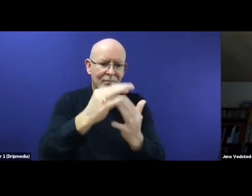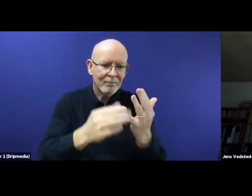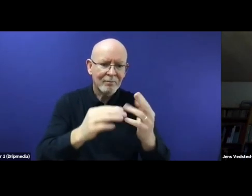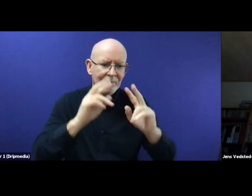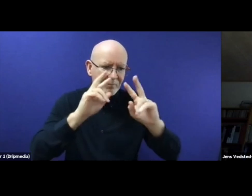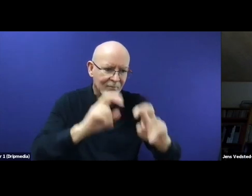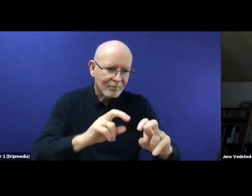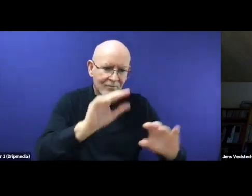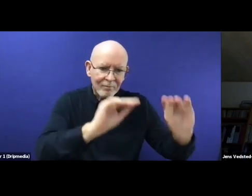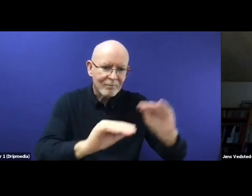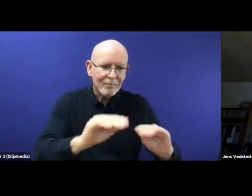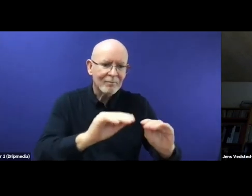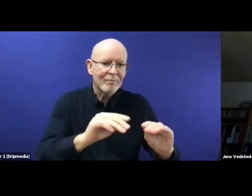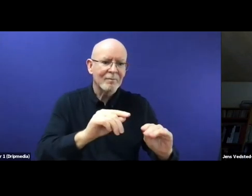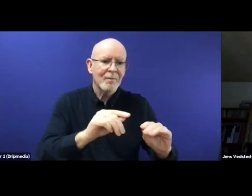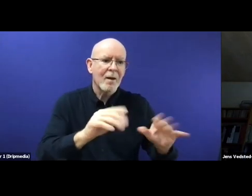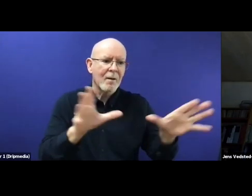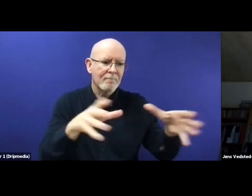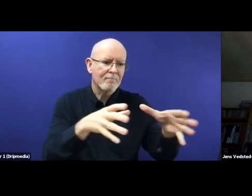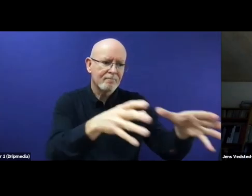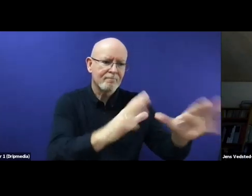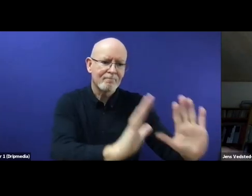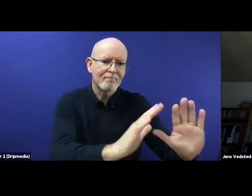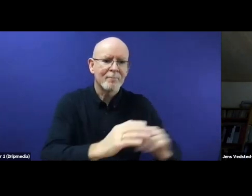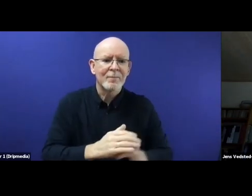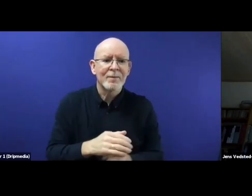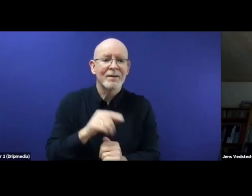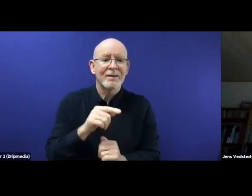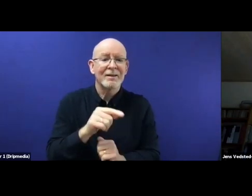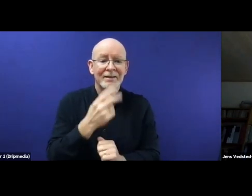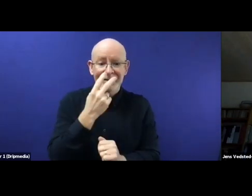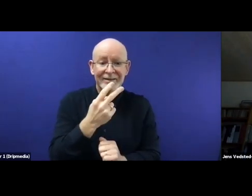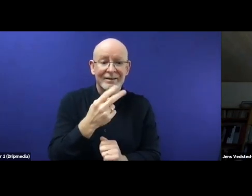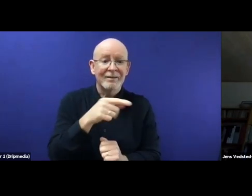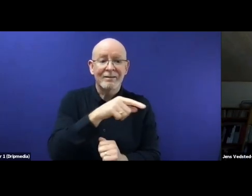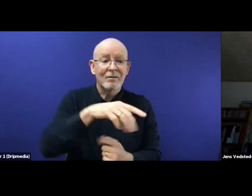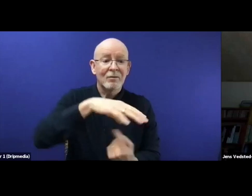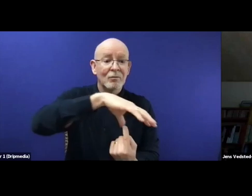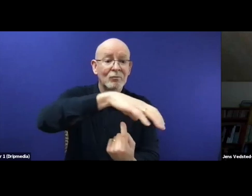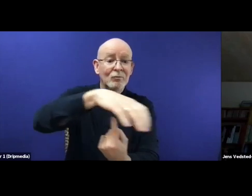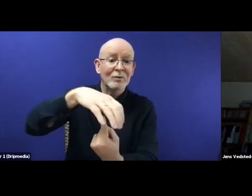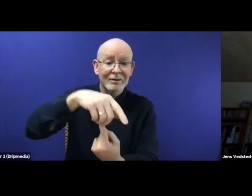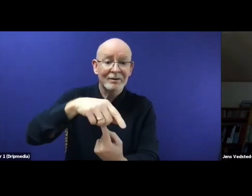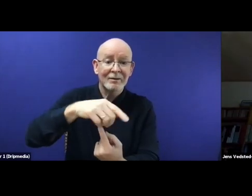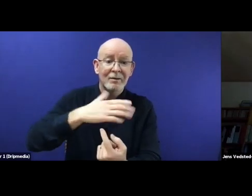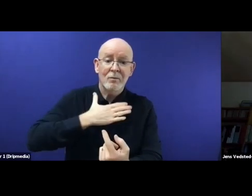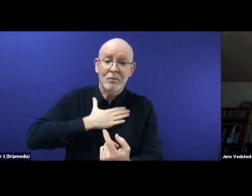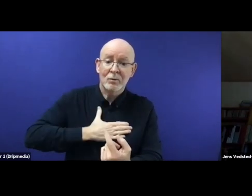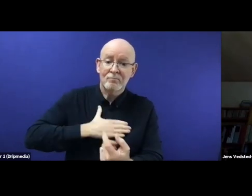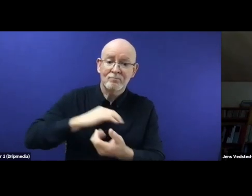Greece, Italy and Malta, while the other, at least that's so the Commission hopes, the other member states